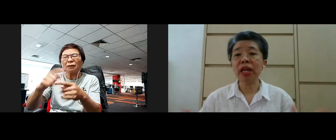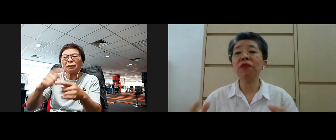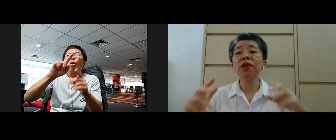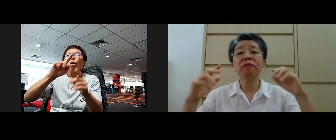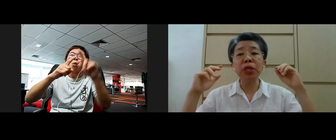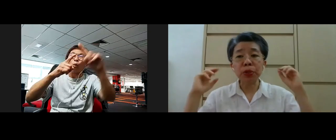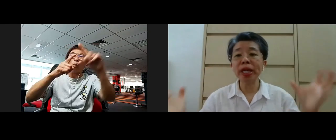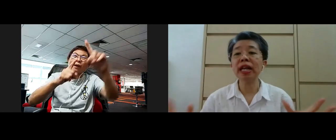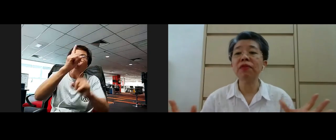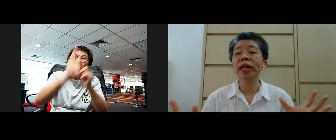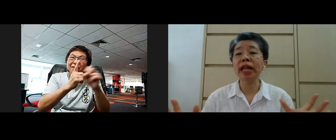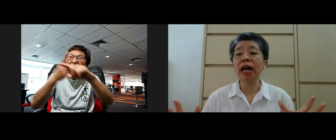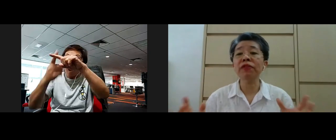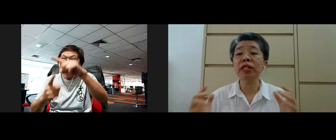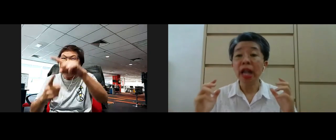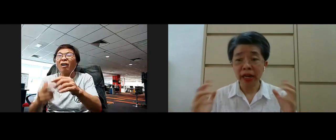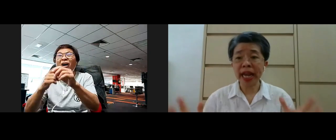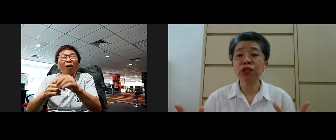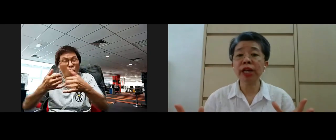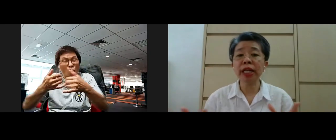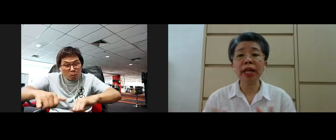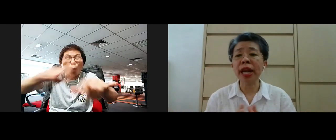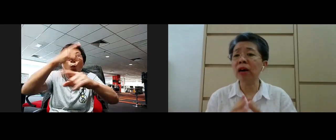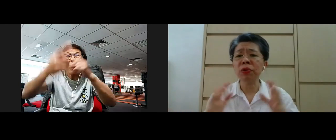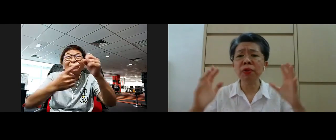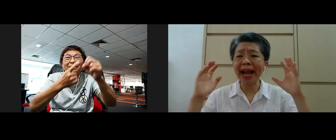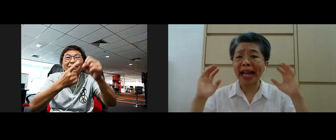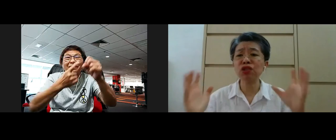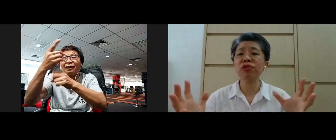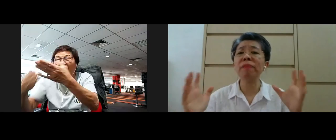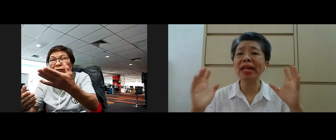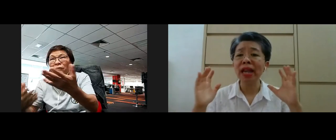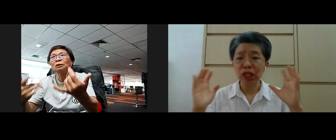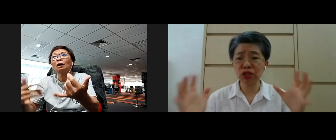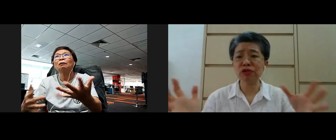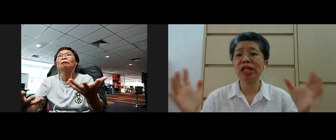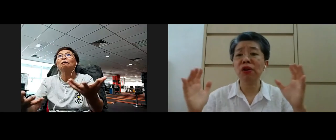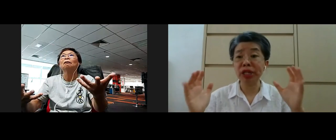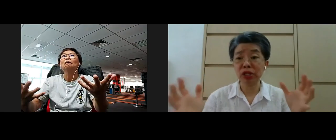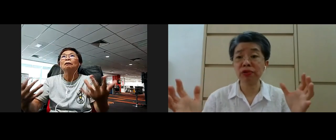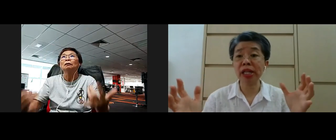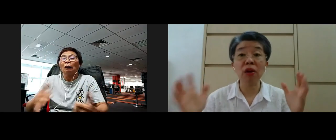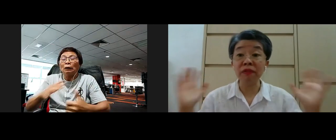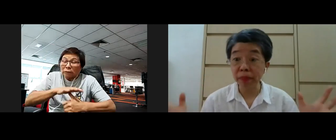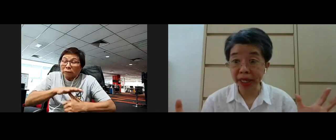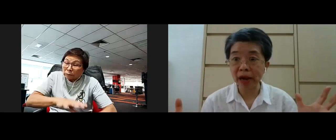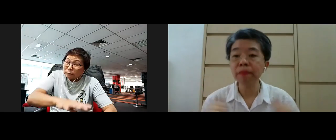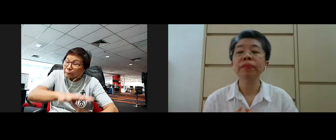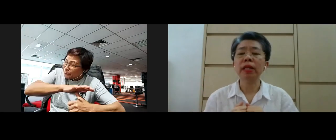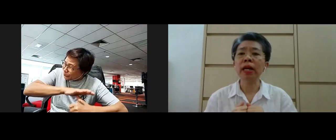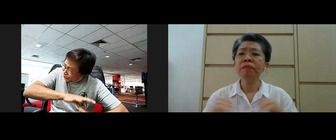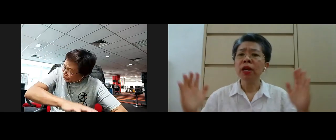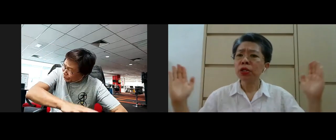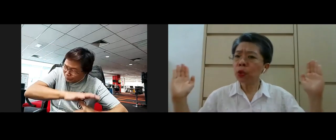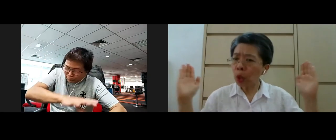year if you have been doing that for one and a half year naturally now you are extremely stressed or distressed or even burnt